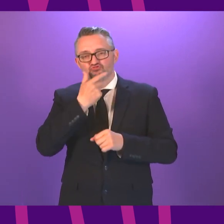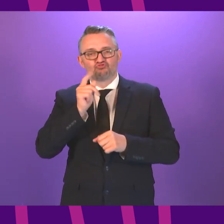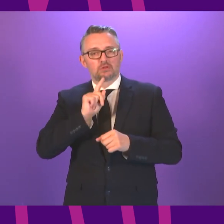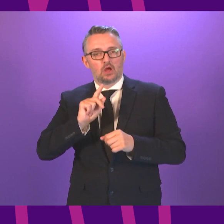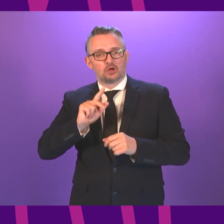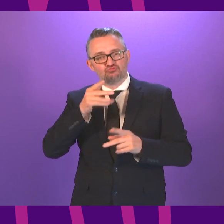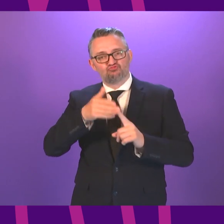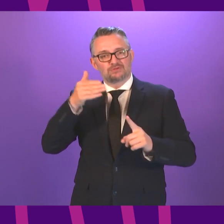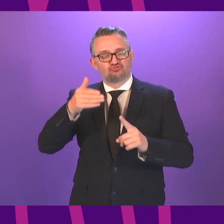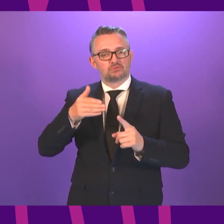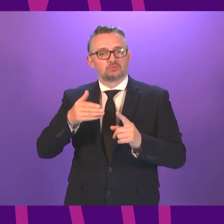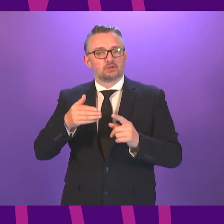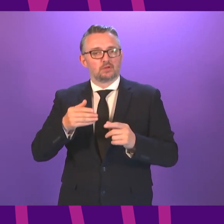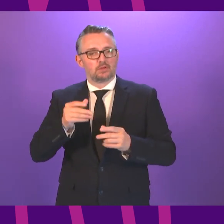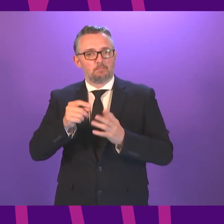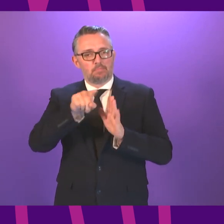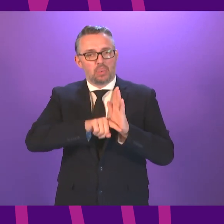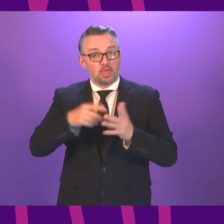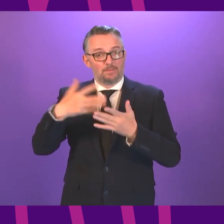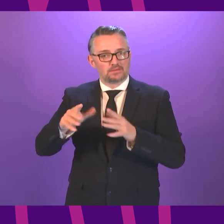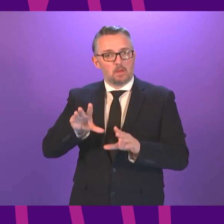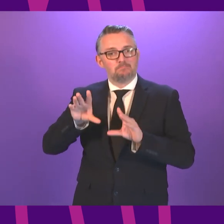so could the first minister confirm that all of those